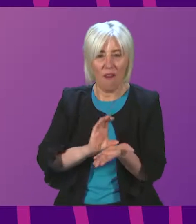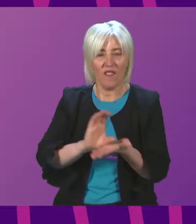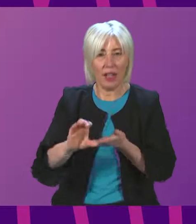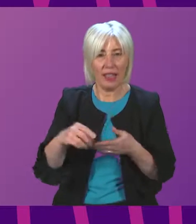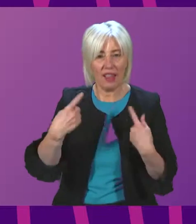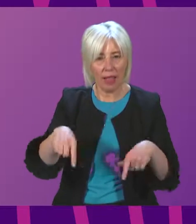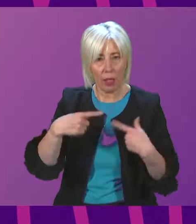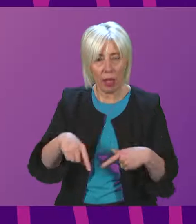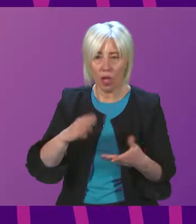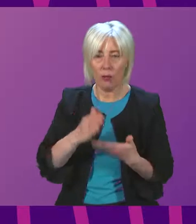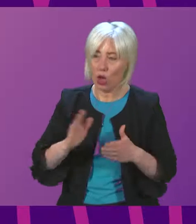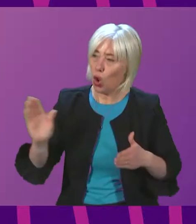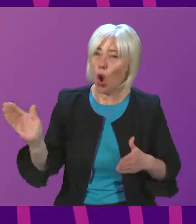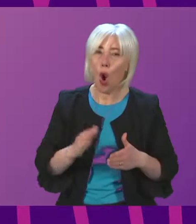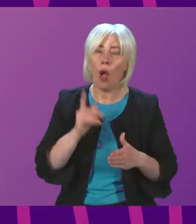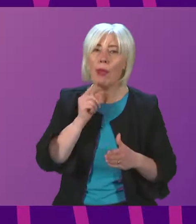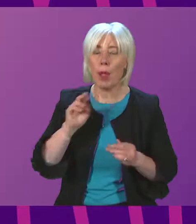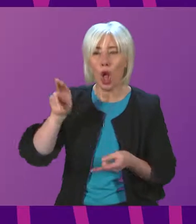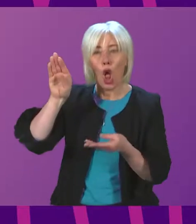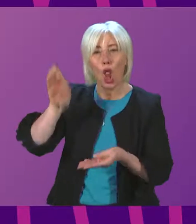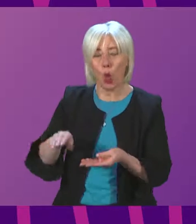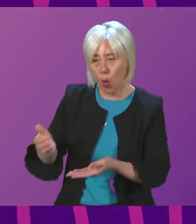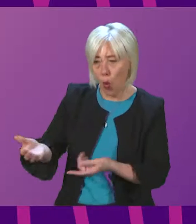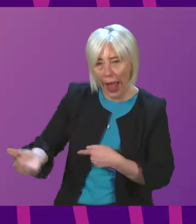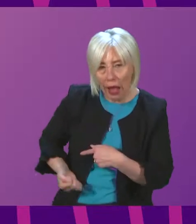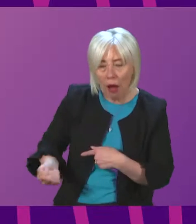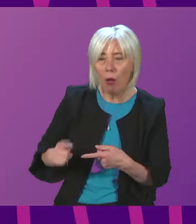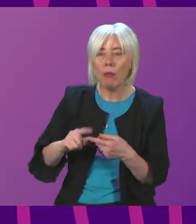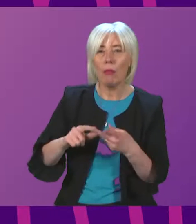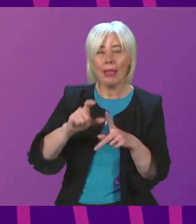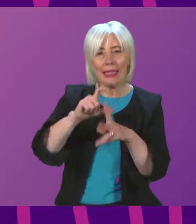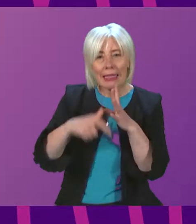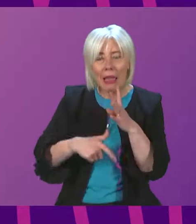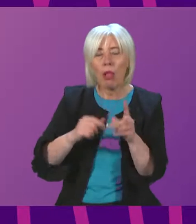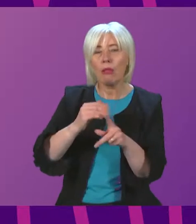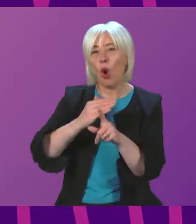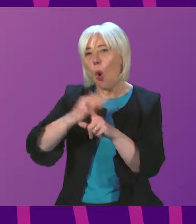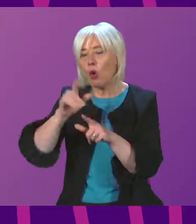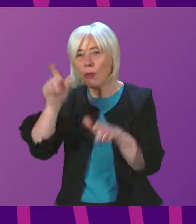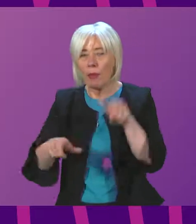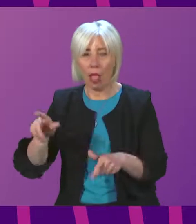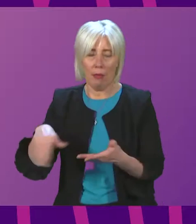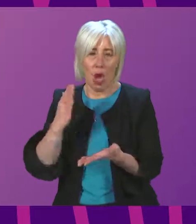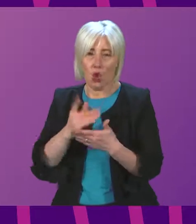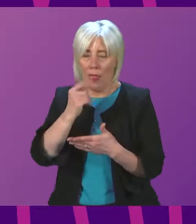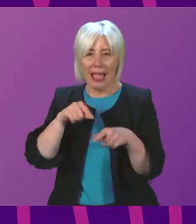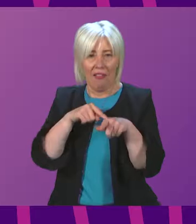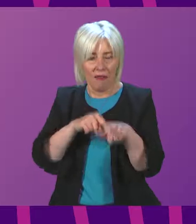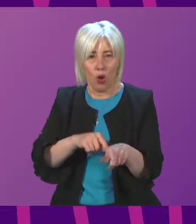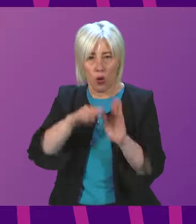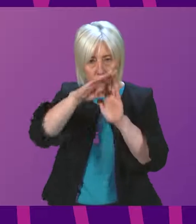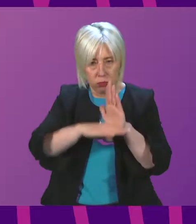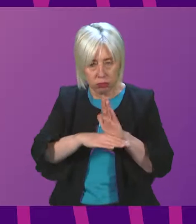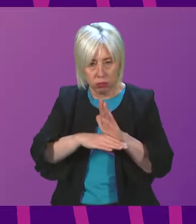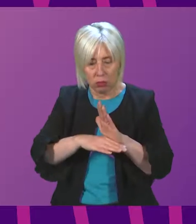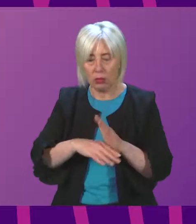so that all low-income, disabled and pensioners' households can comply? Cabinet Secretary. Well, in